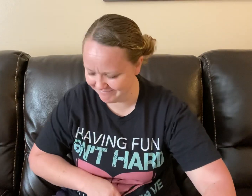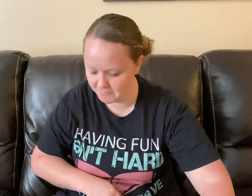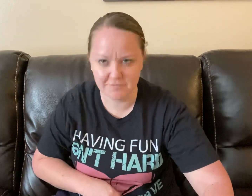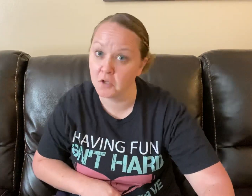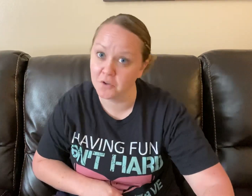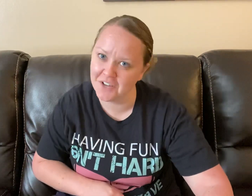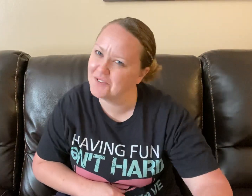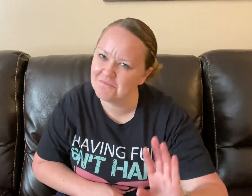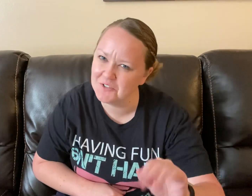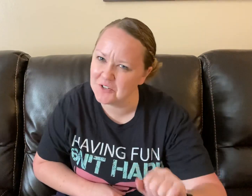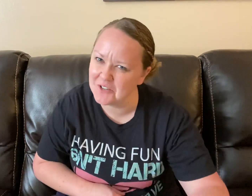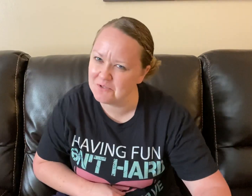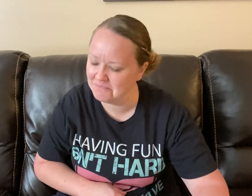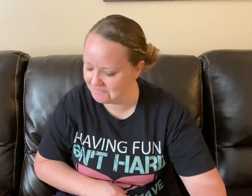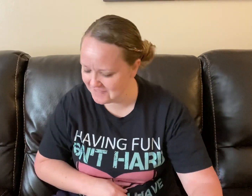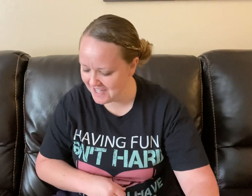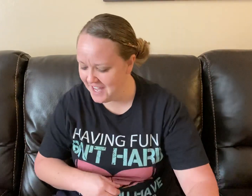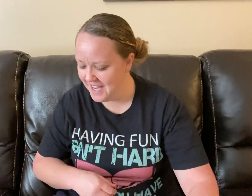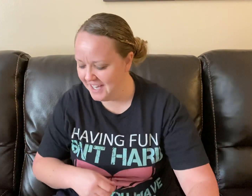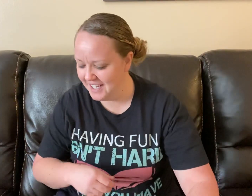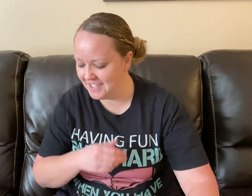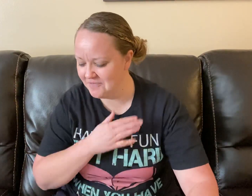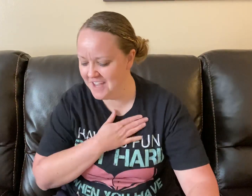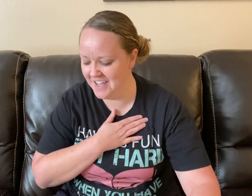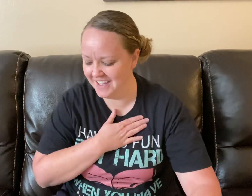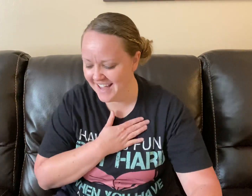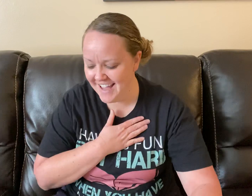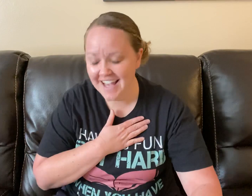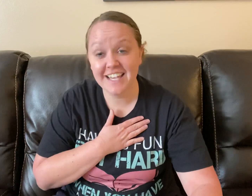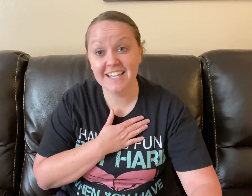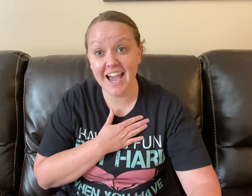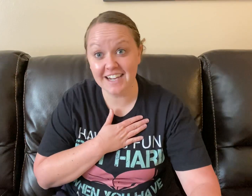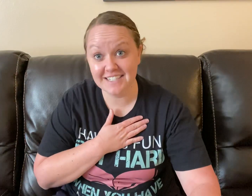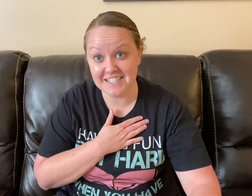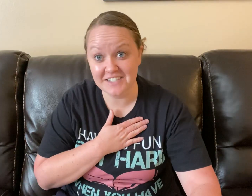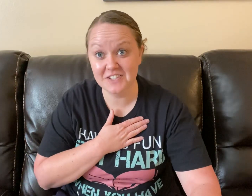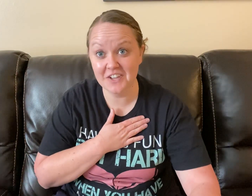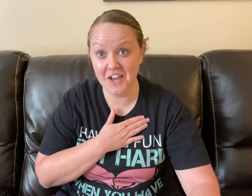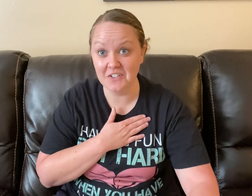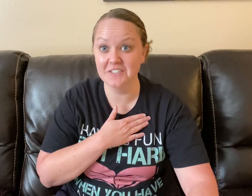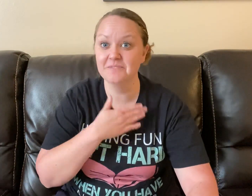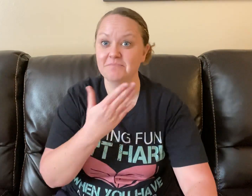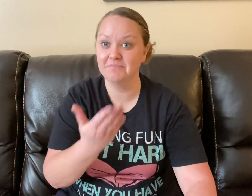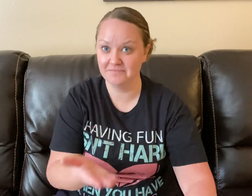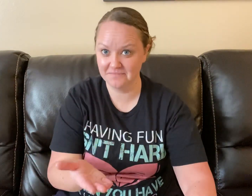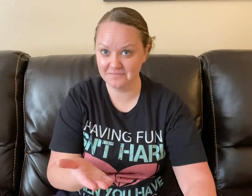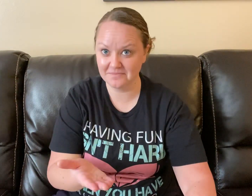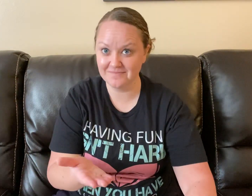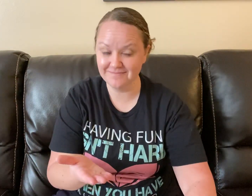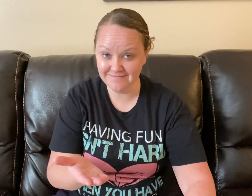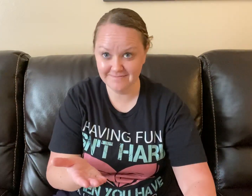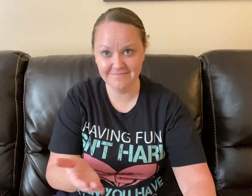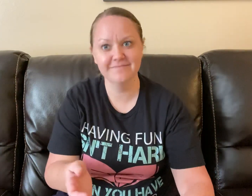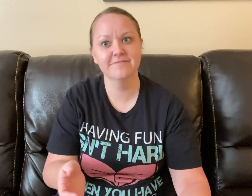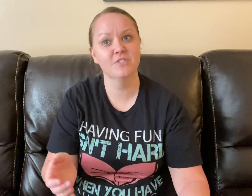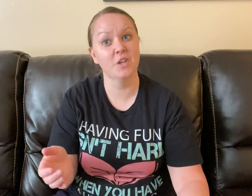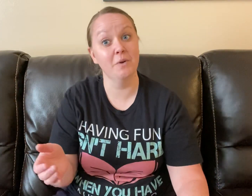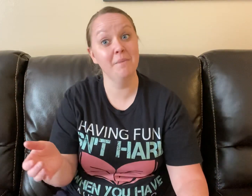No you're not. You're an angel. Yep. Cactus tunnel. Do they rhyme?